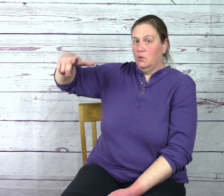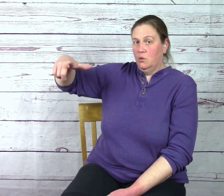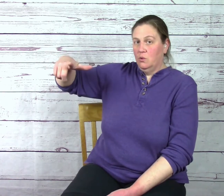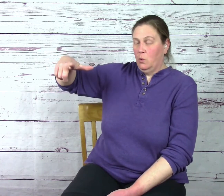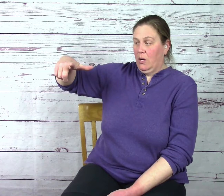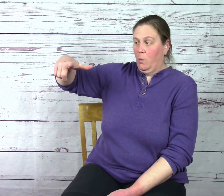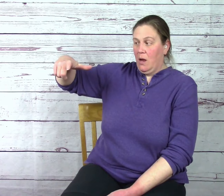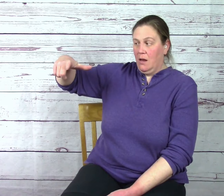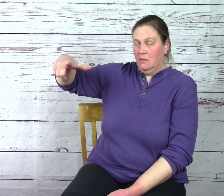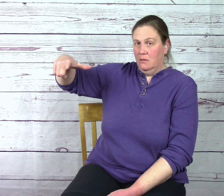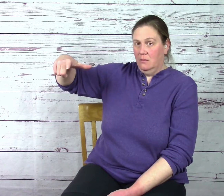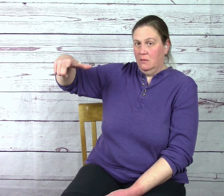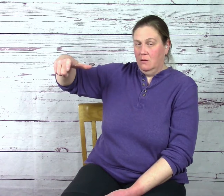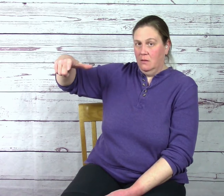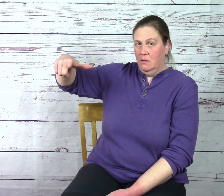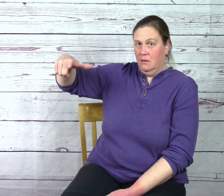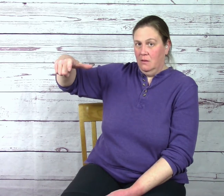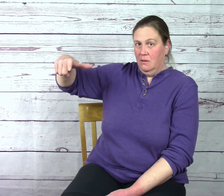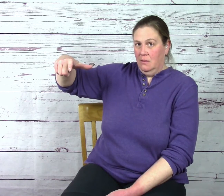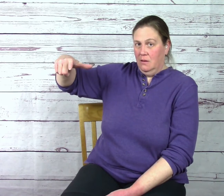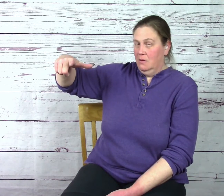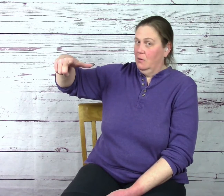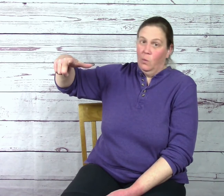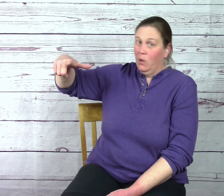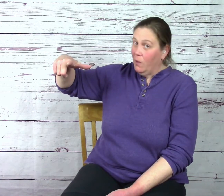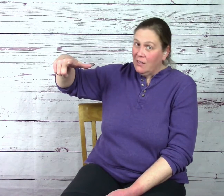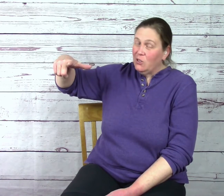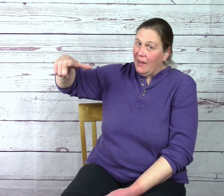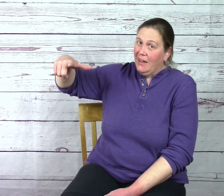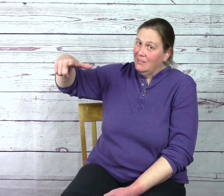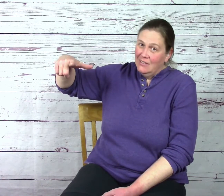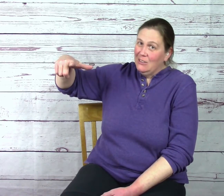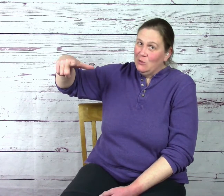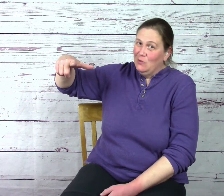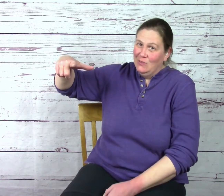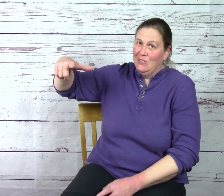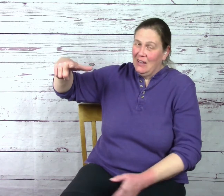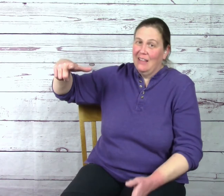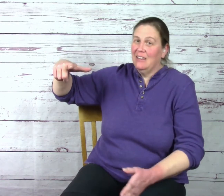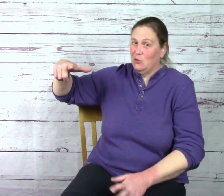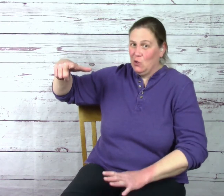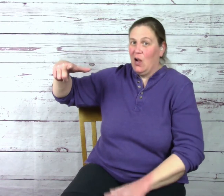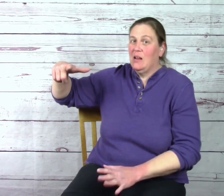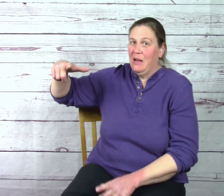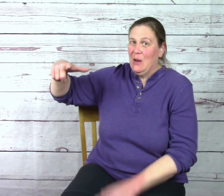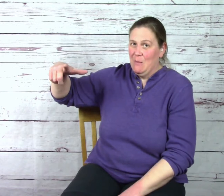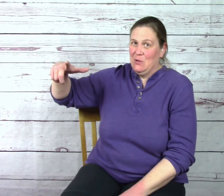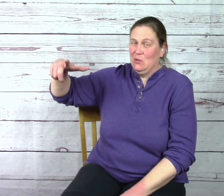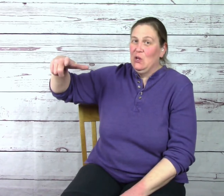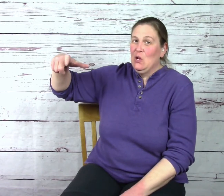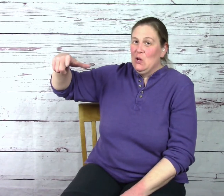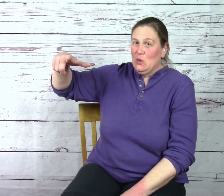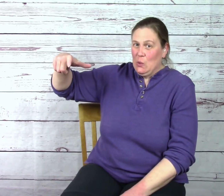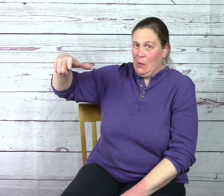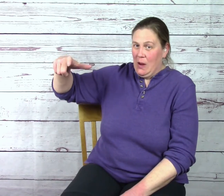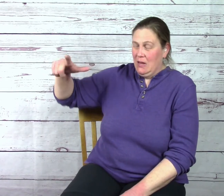Twenty-one. We don't want to do that unless you're talking about numbers. Twenty-one.